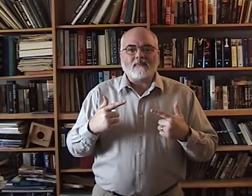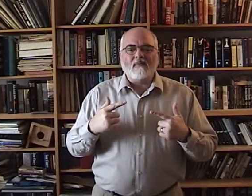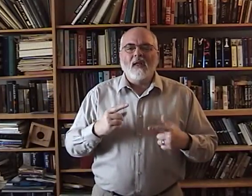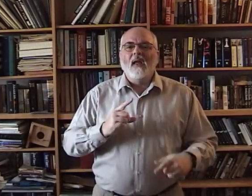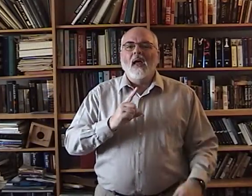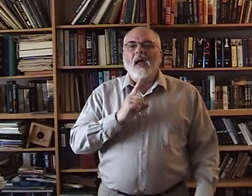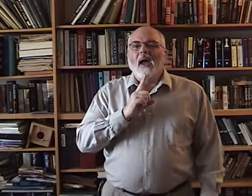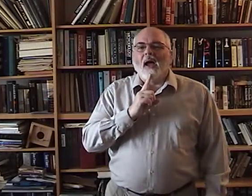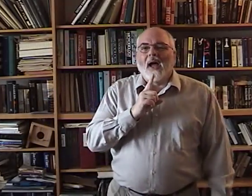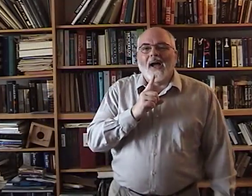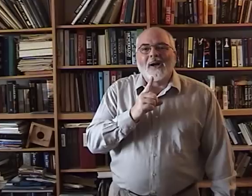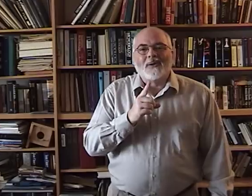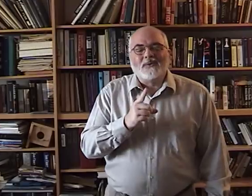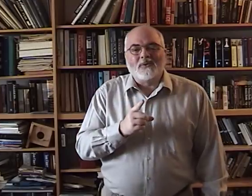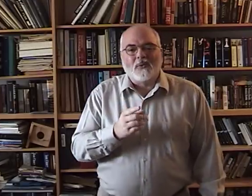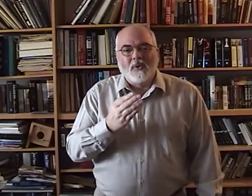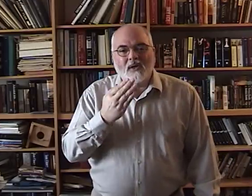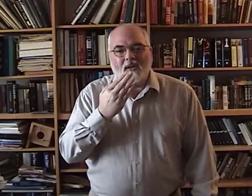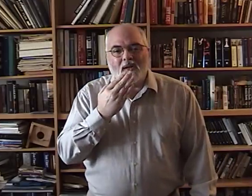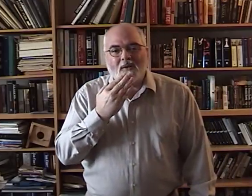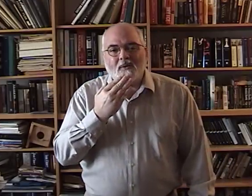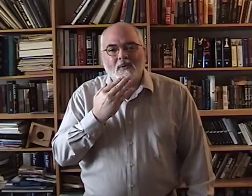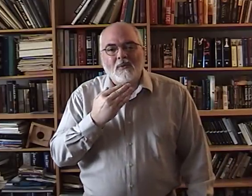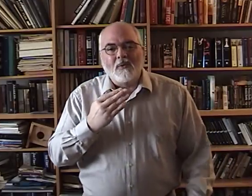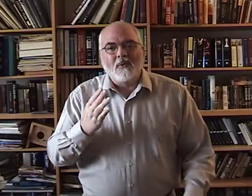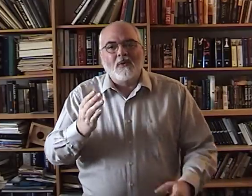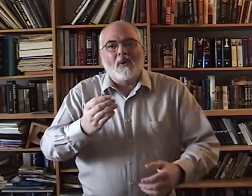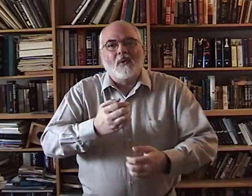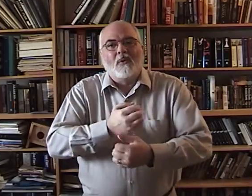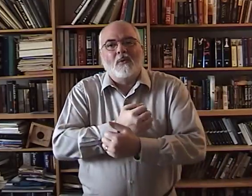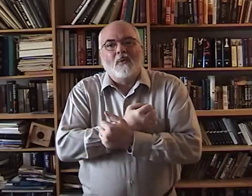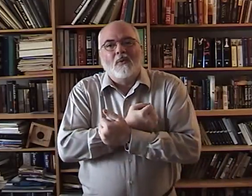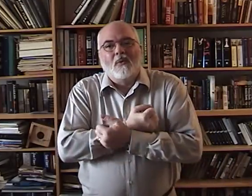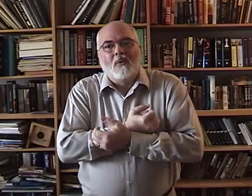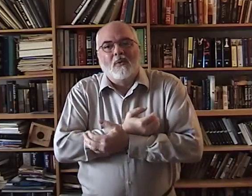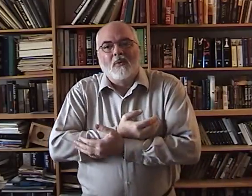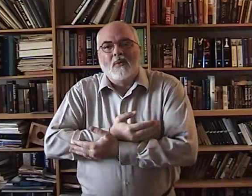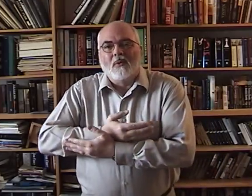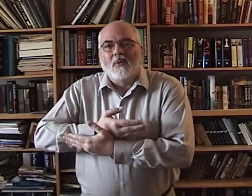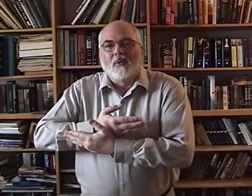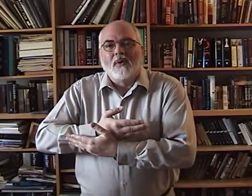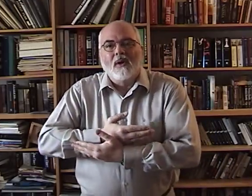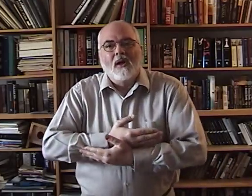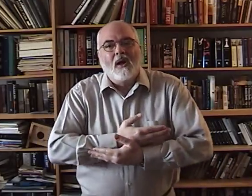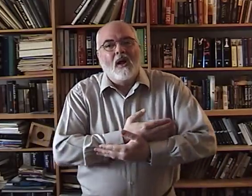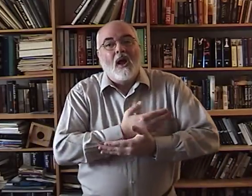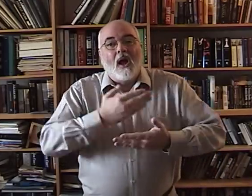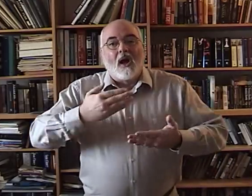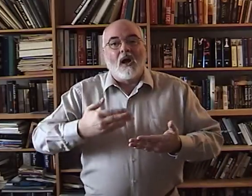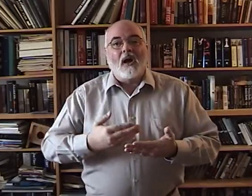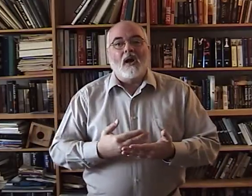how sweet to hold a